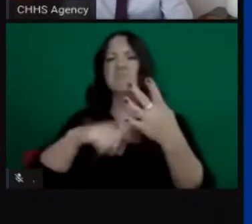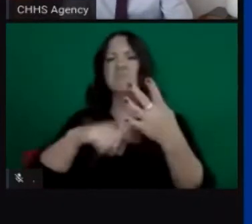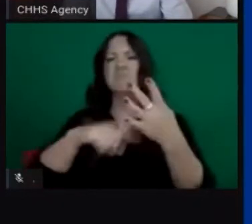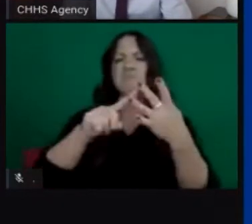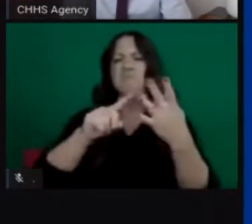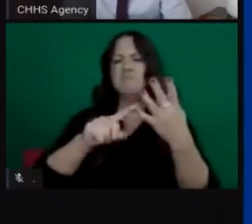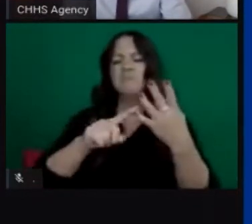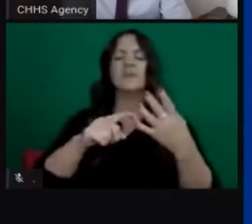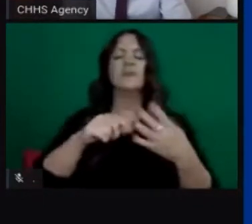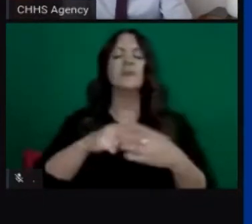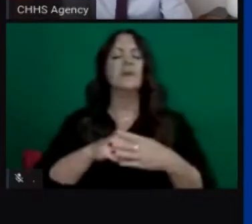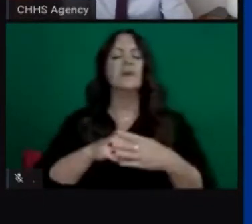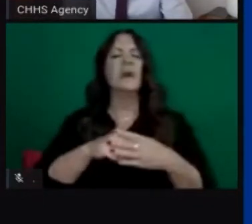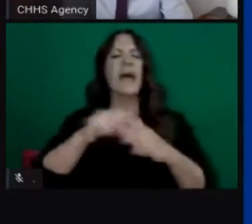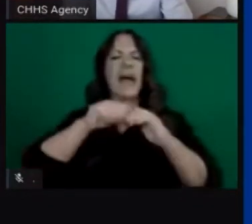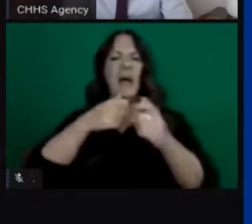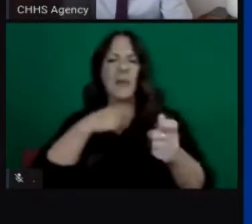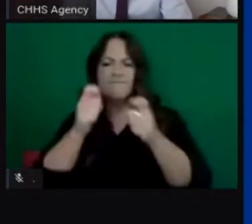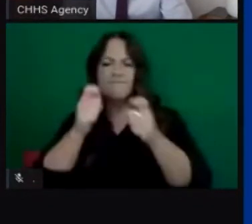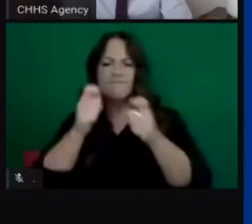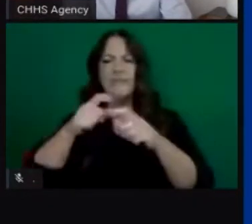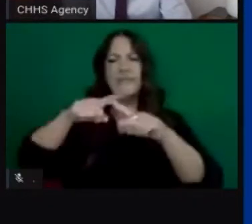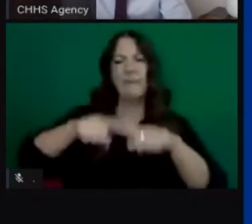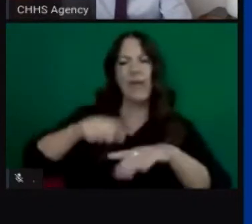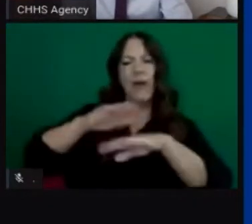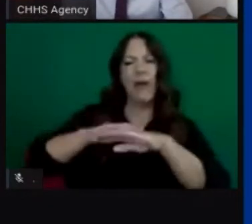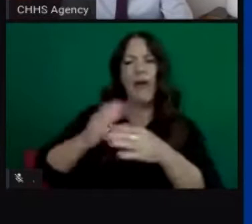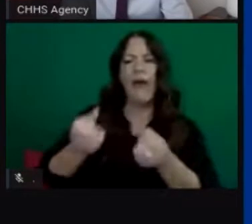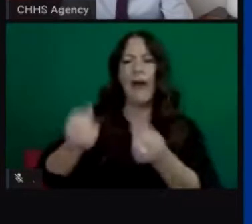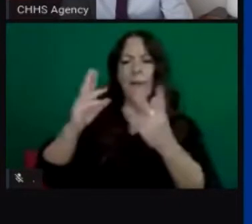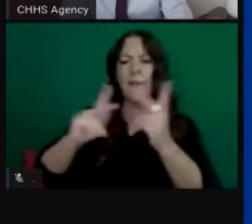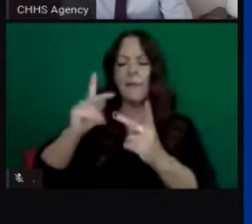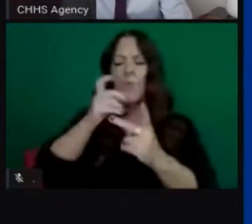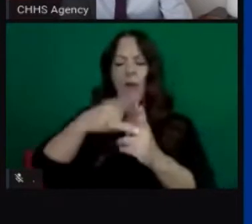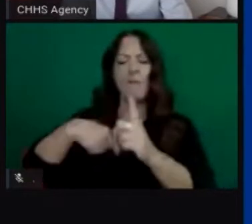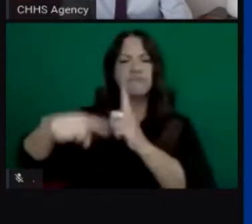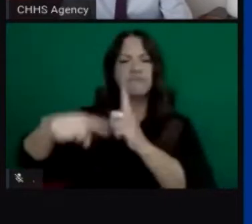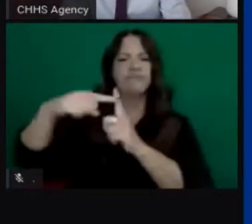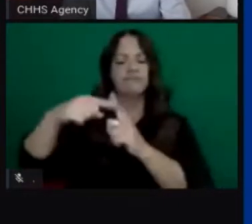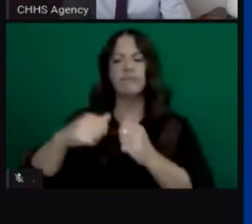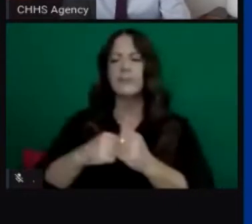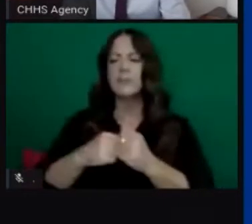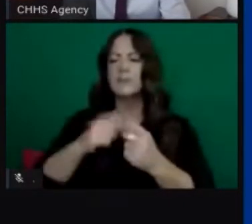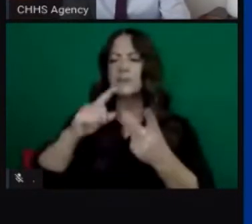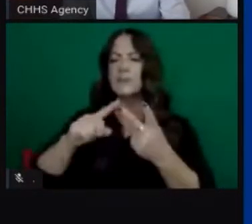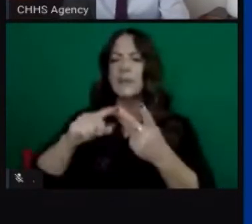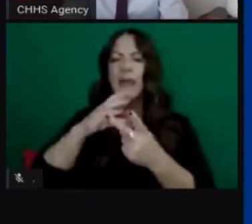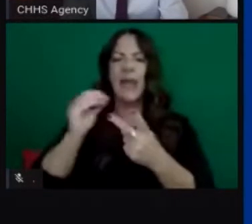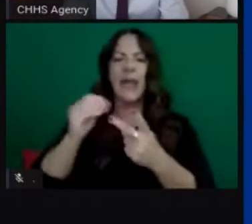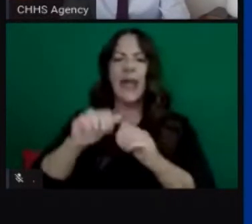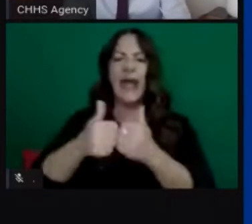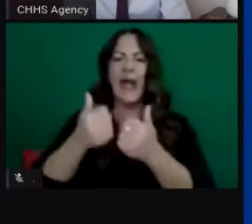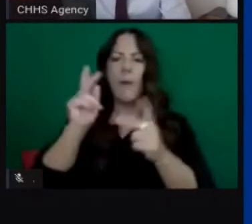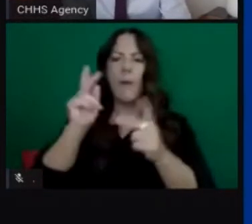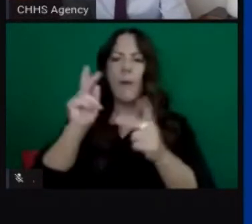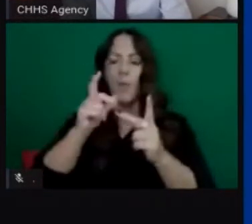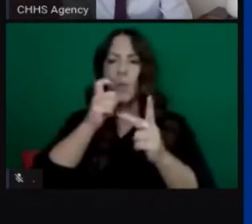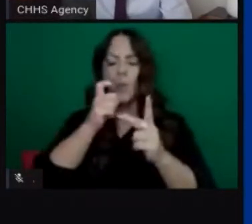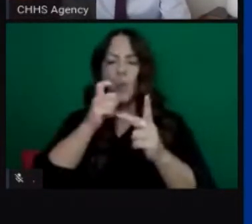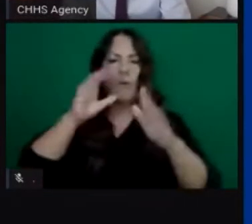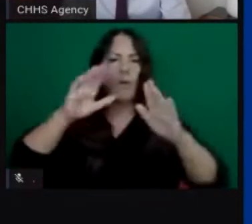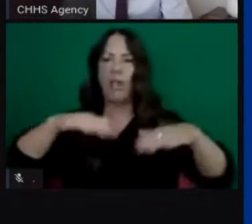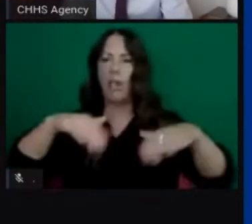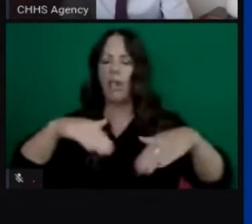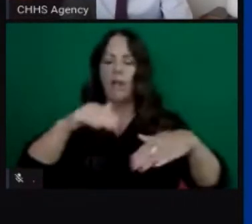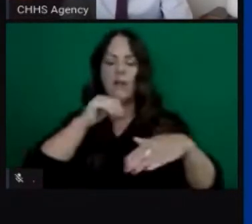the adjusted case rates and what is a forthcoming equity metric and